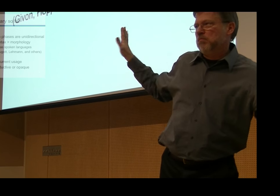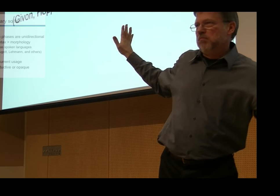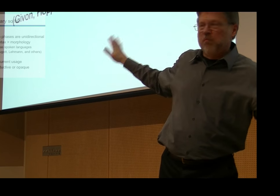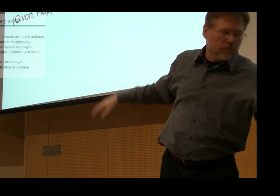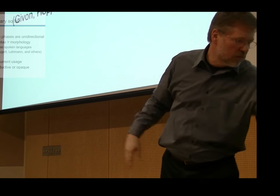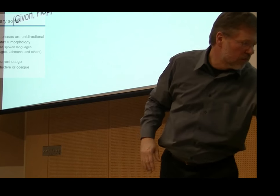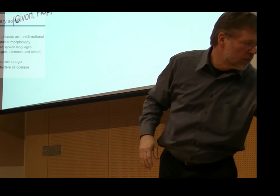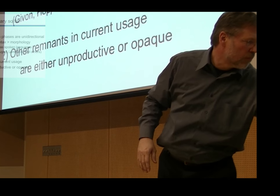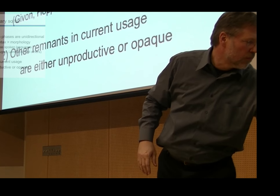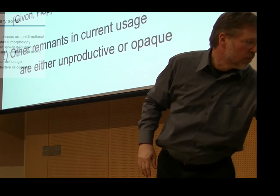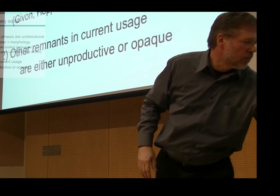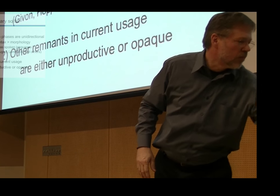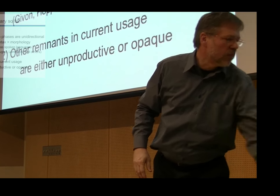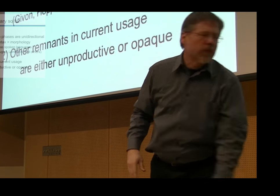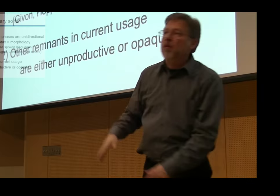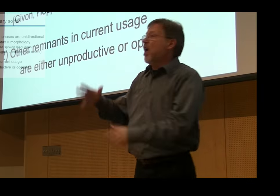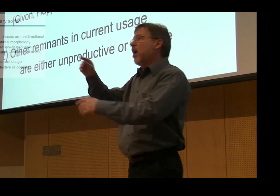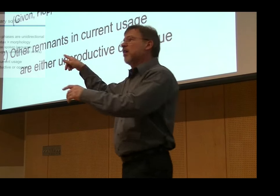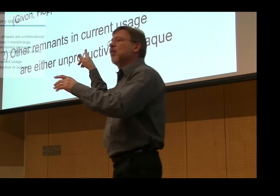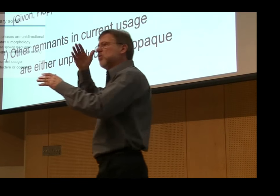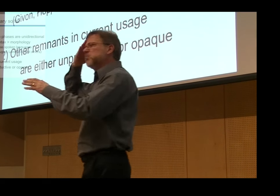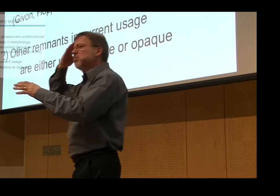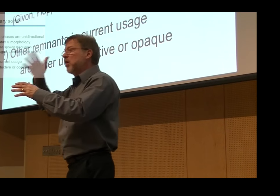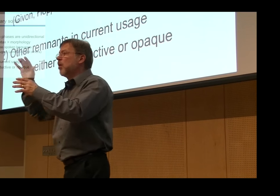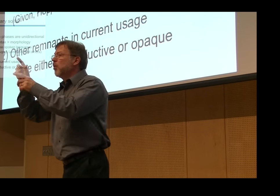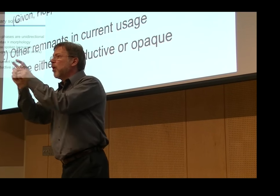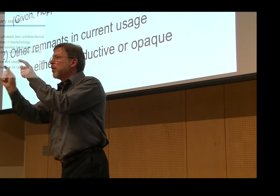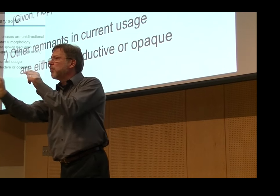not appear first. It appears much later in the history of the language.